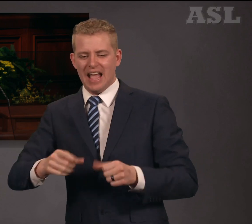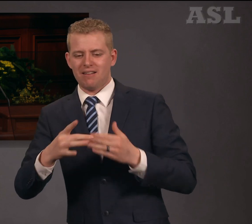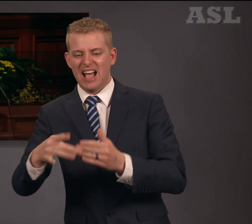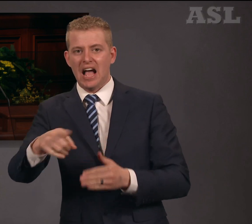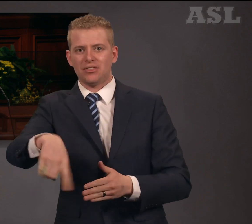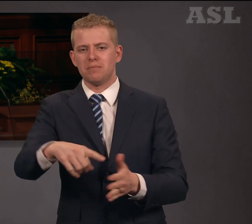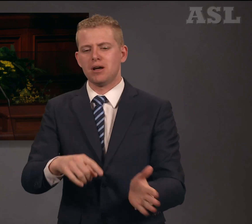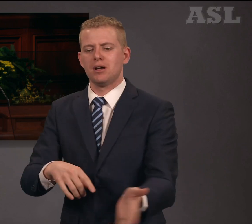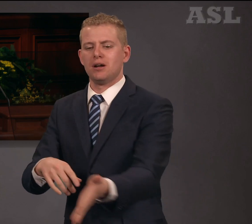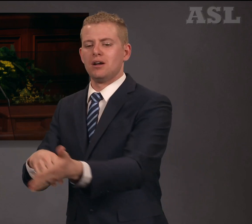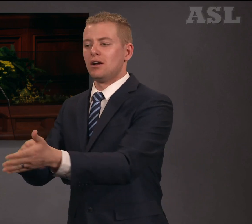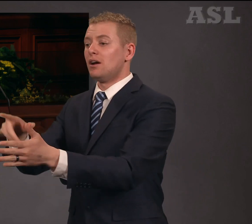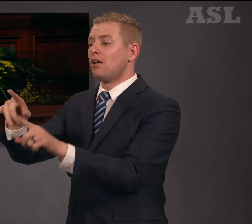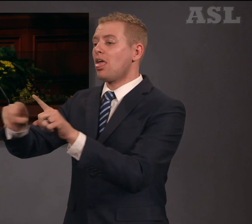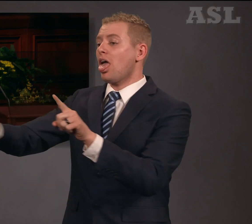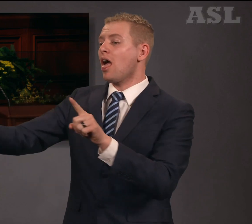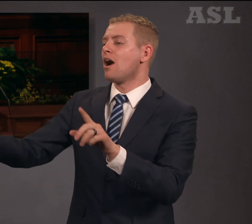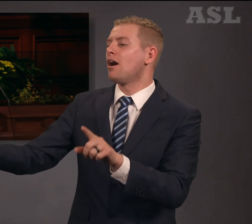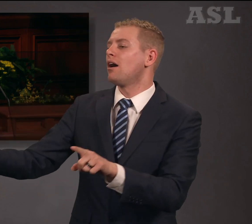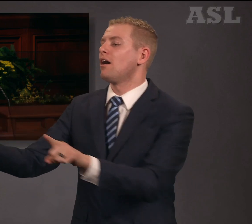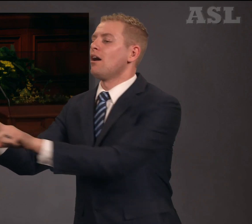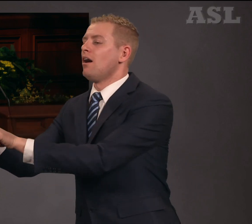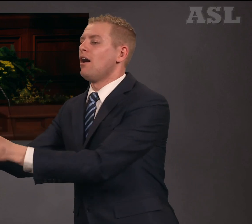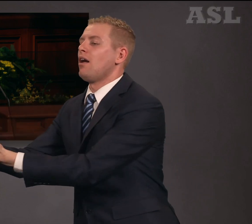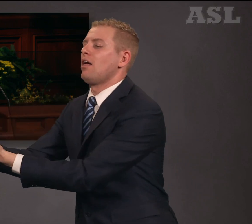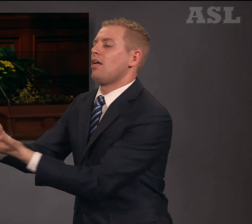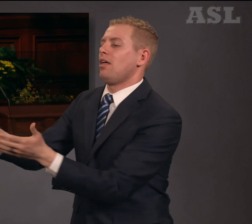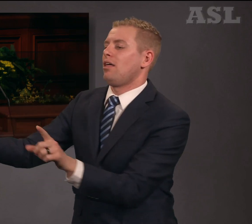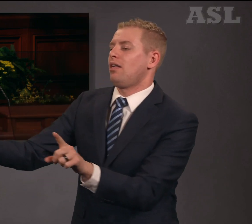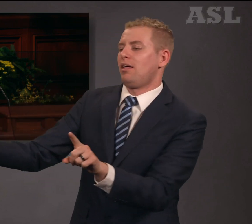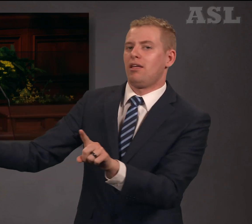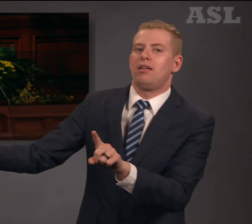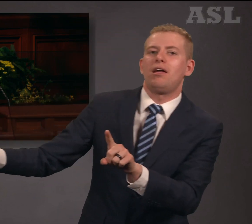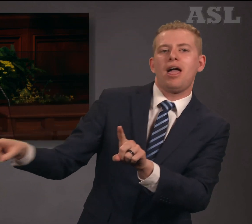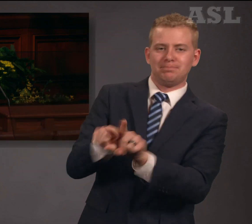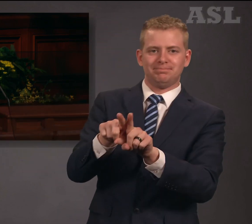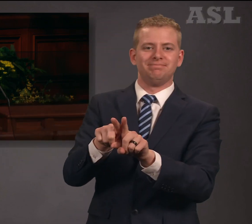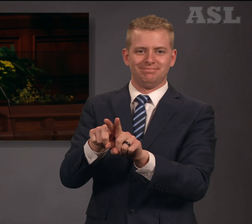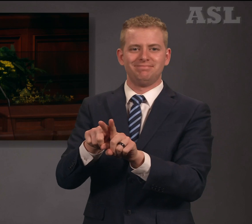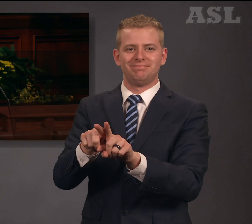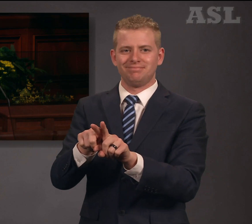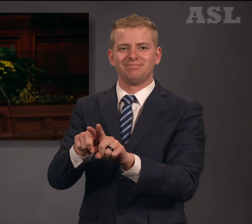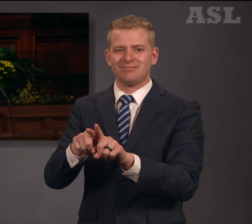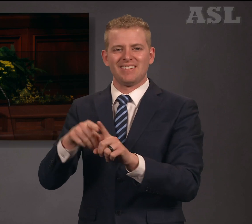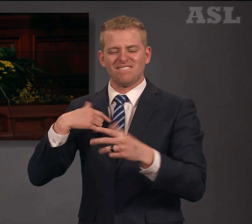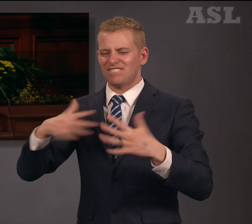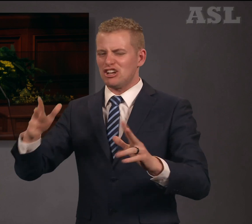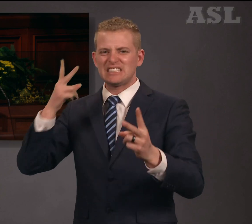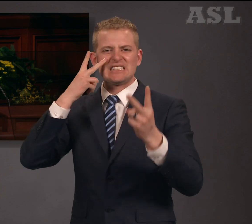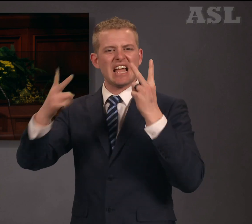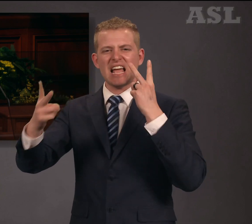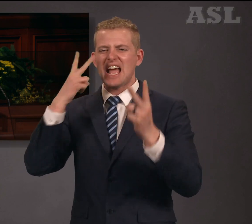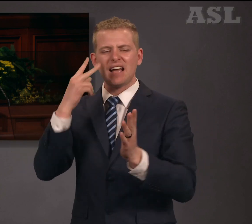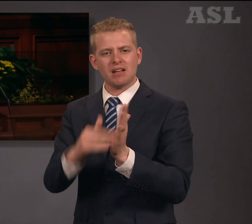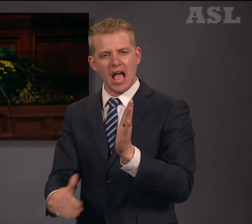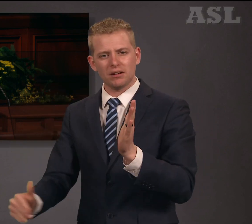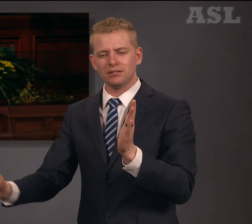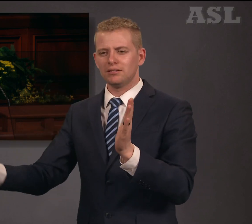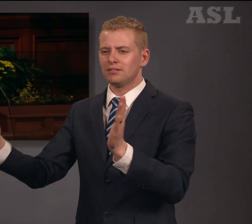to the wandering sheep. I have seen it over my lifetime and across the